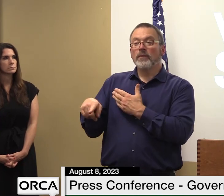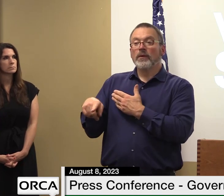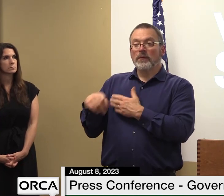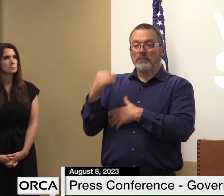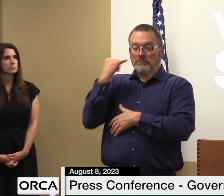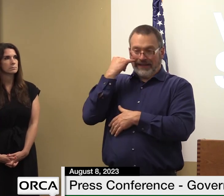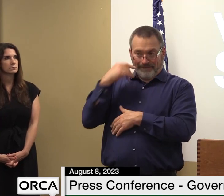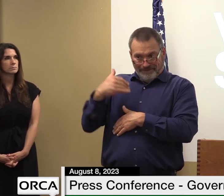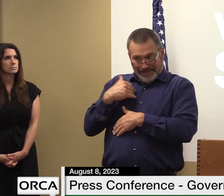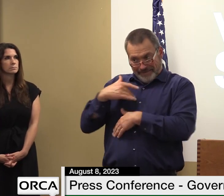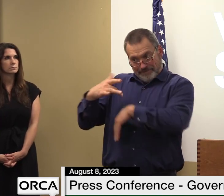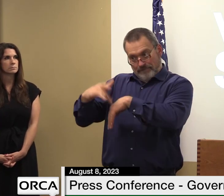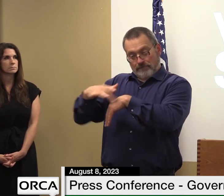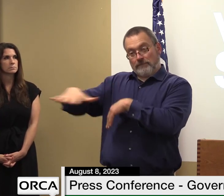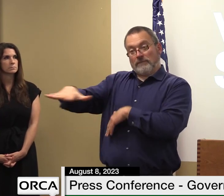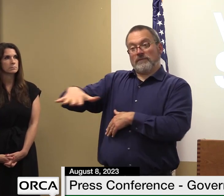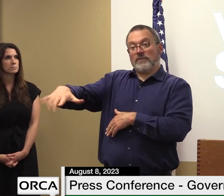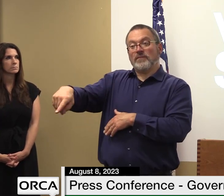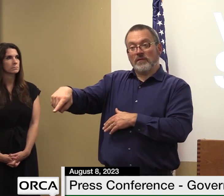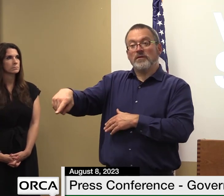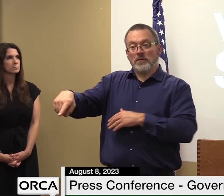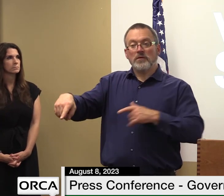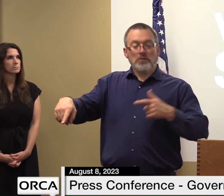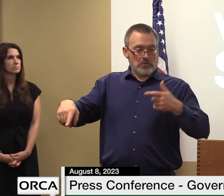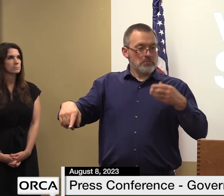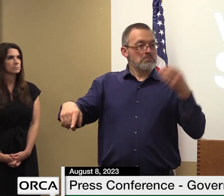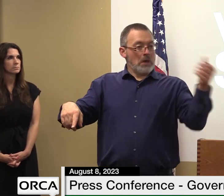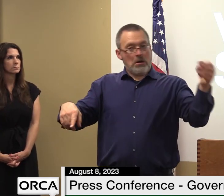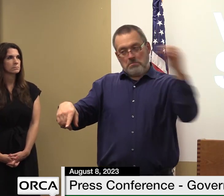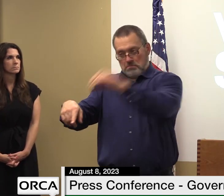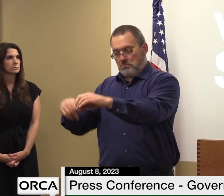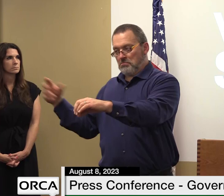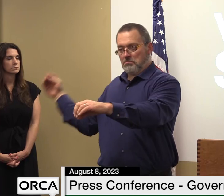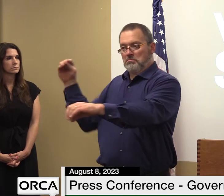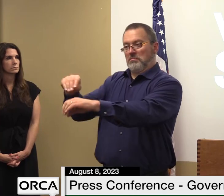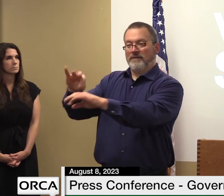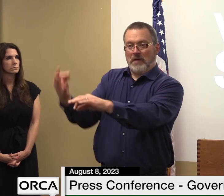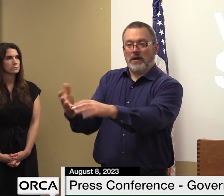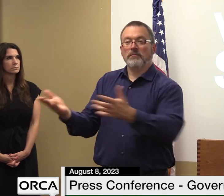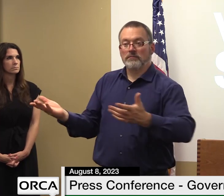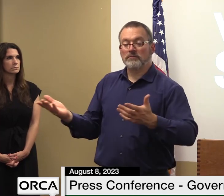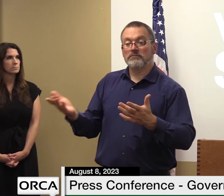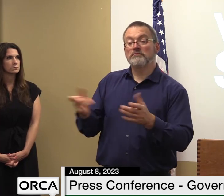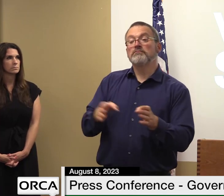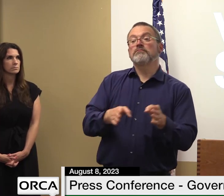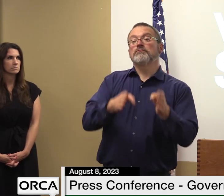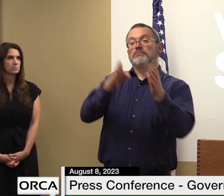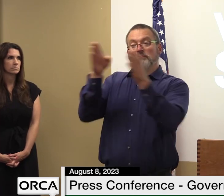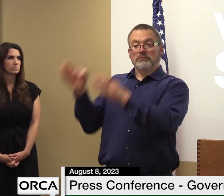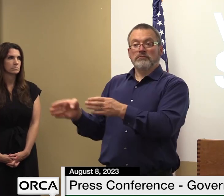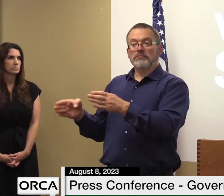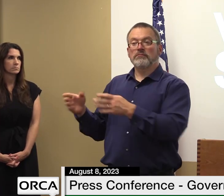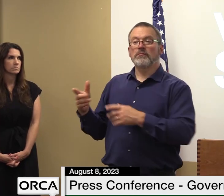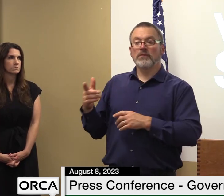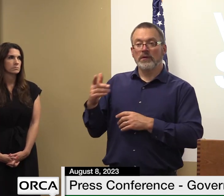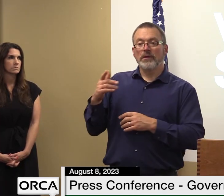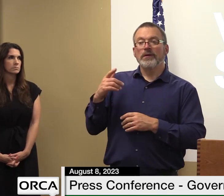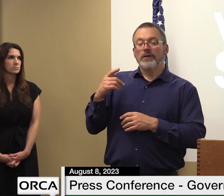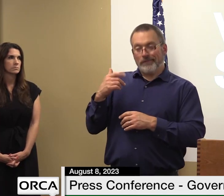for us to lease we can lease those and then the last course everybody knows the fema trailers